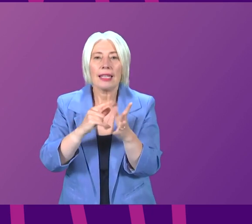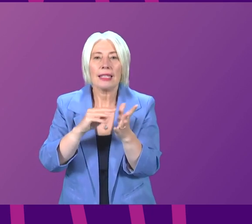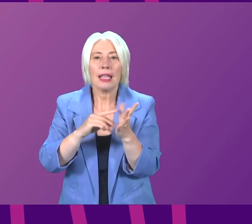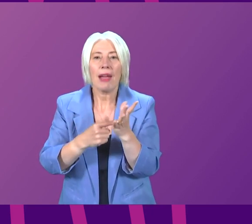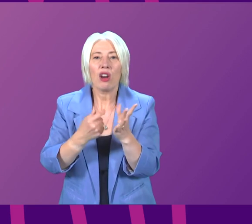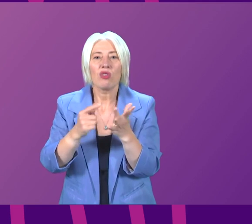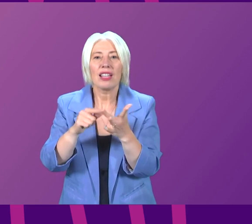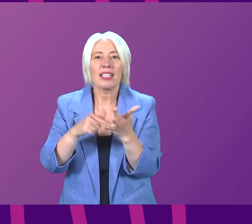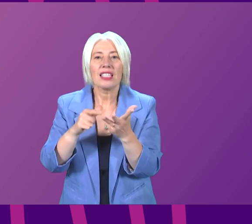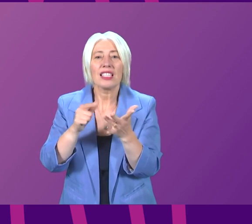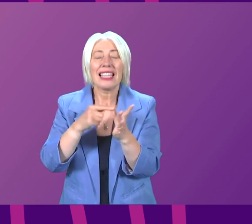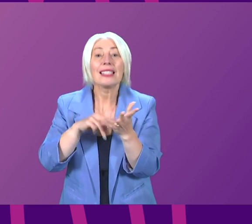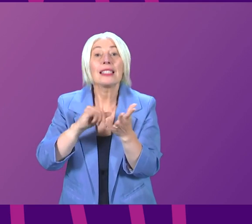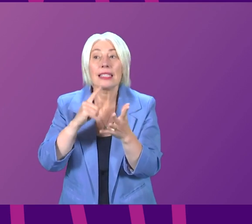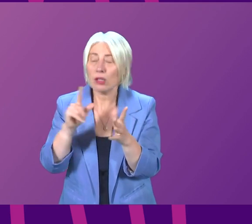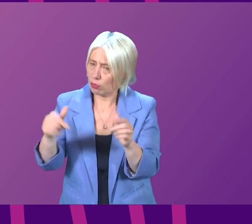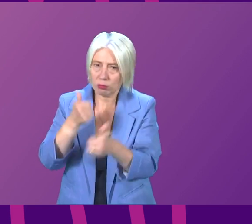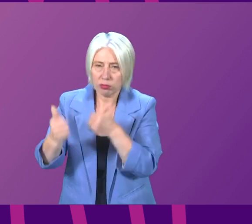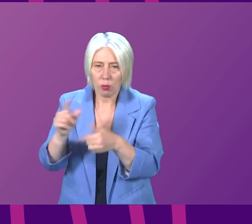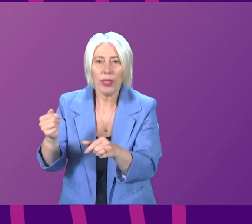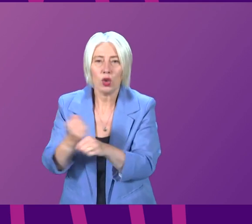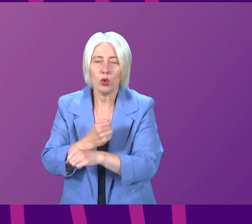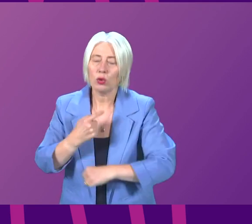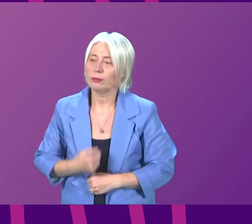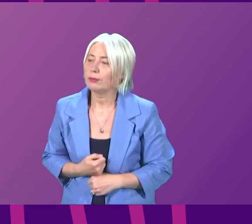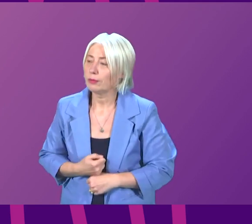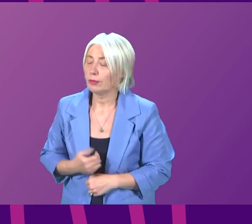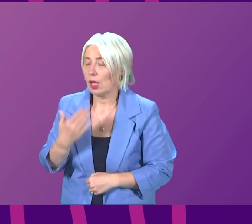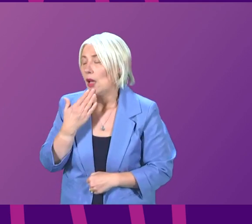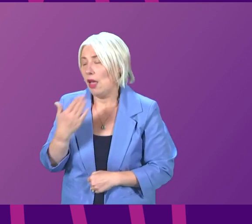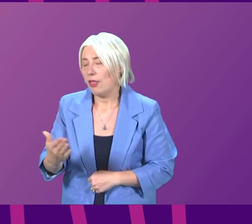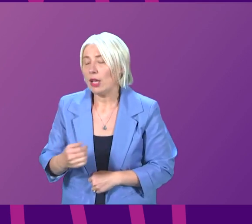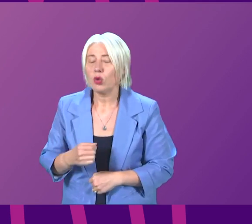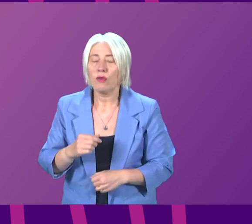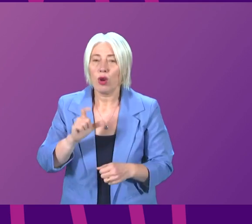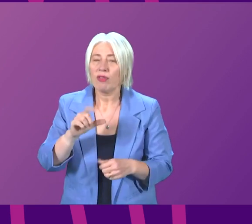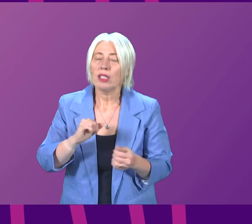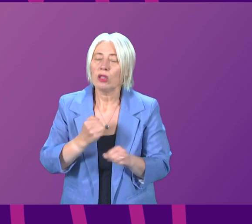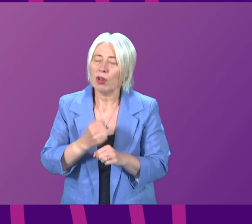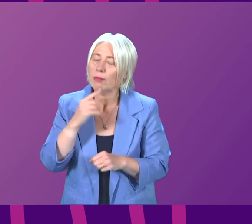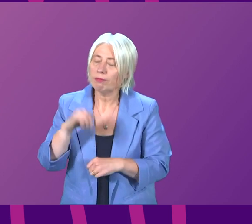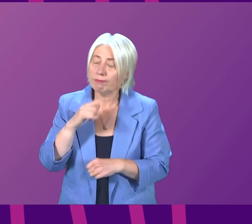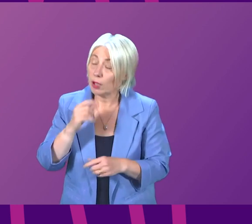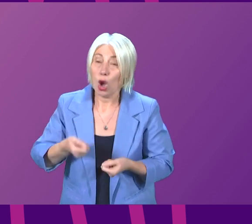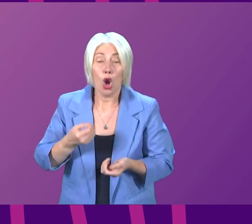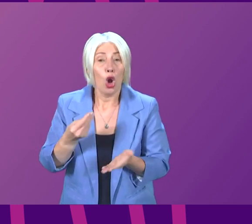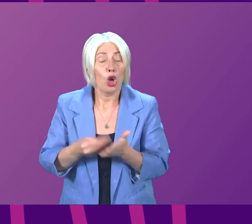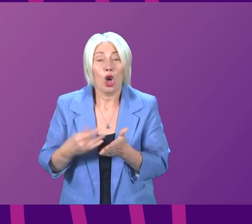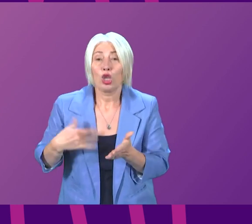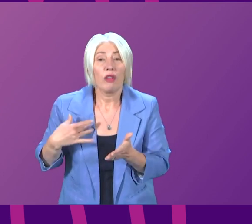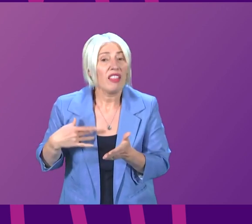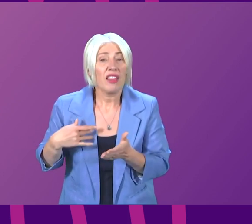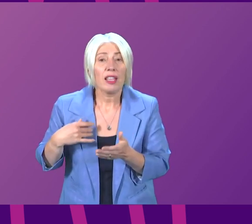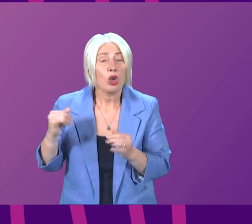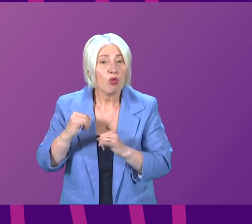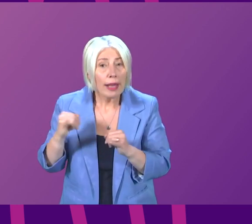First Minister. Can I thank Christine Graham for raising an extremely important issue? The cost of living crisis, of course, coming so quickly on